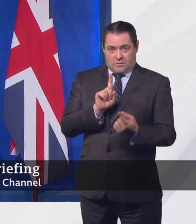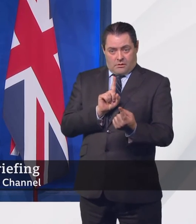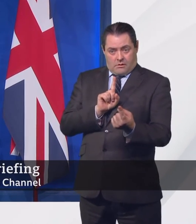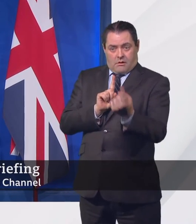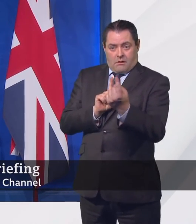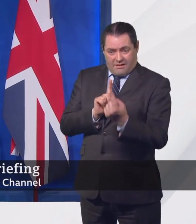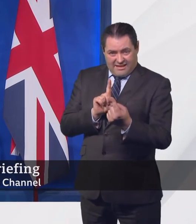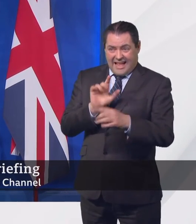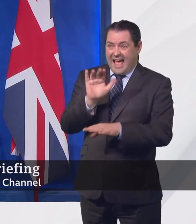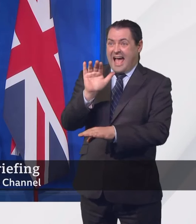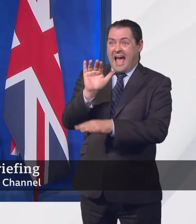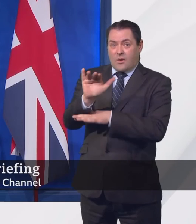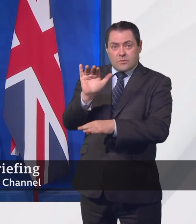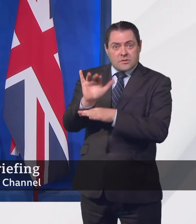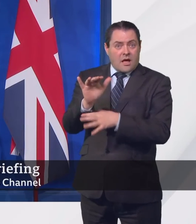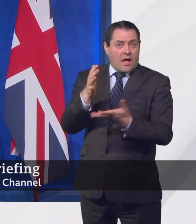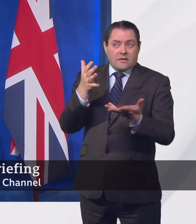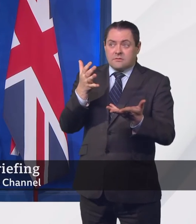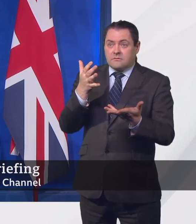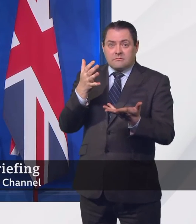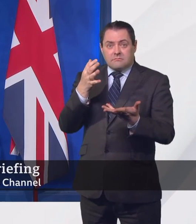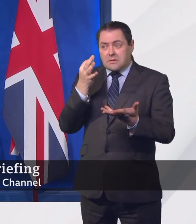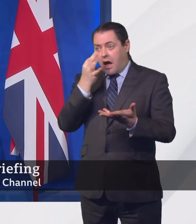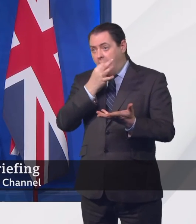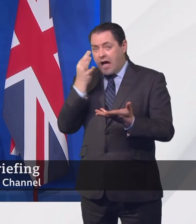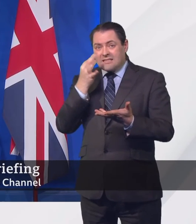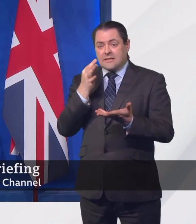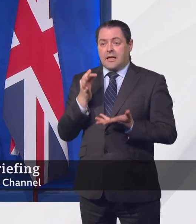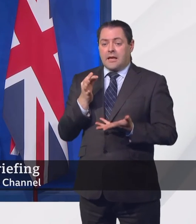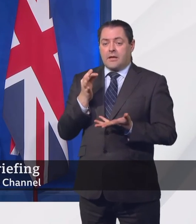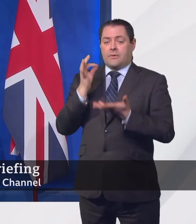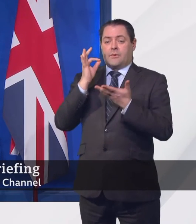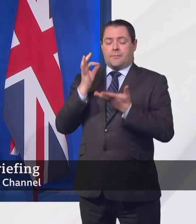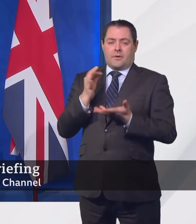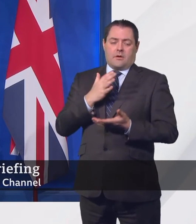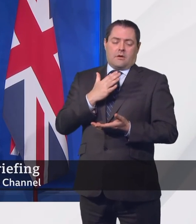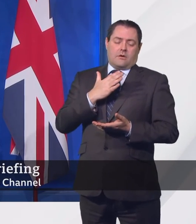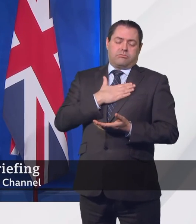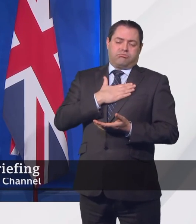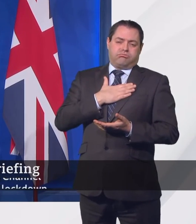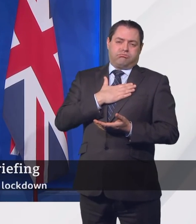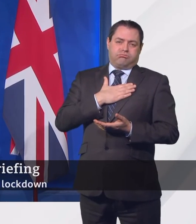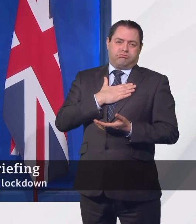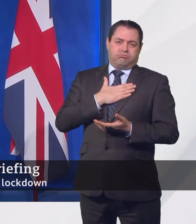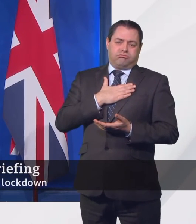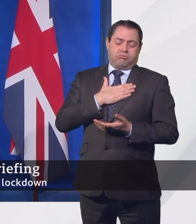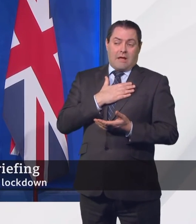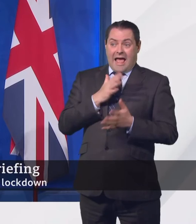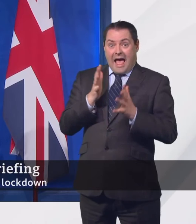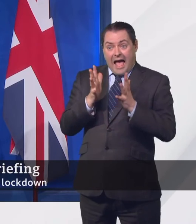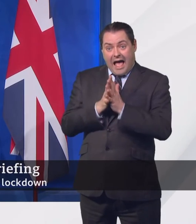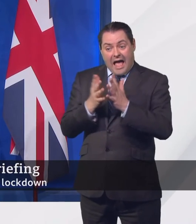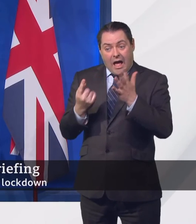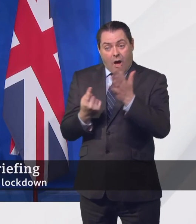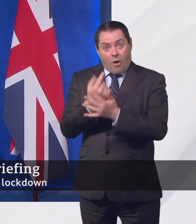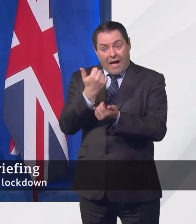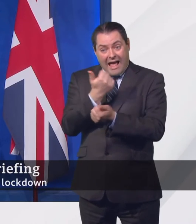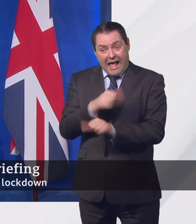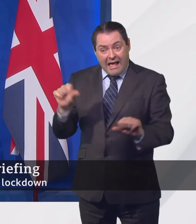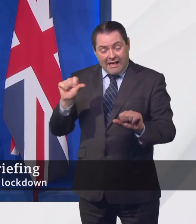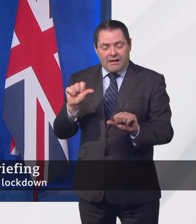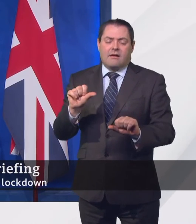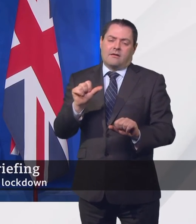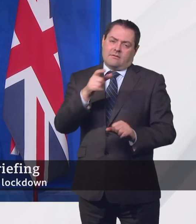in the garden. And I must stress that it's only because of months of sacrifice and effort that we can take this